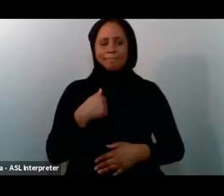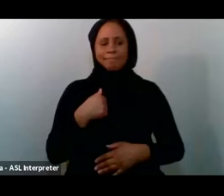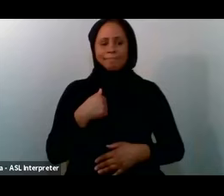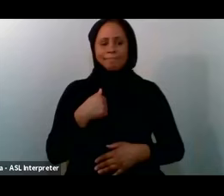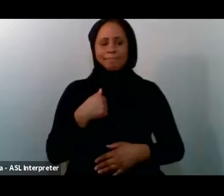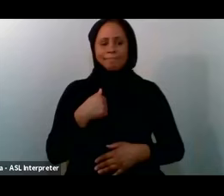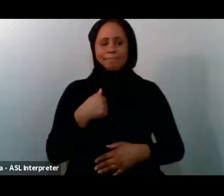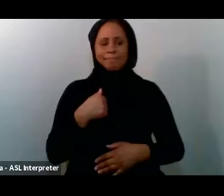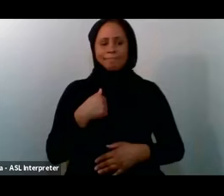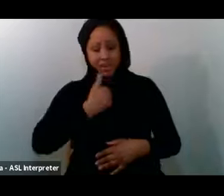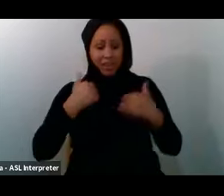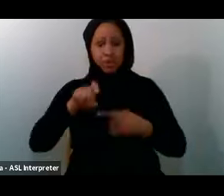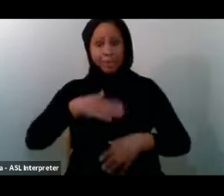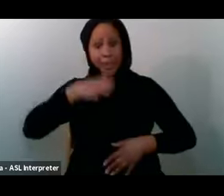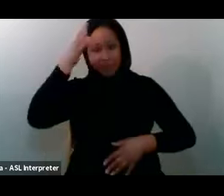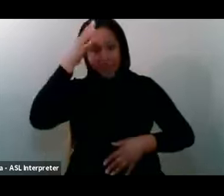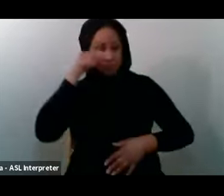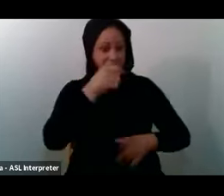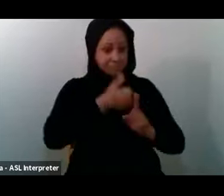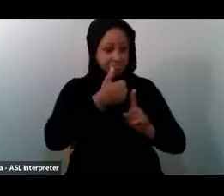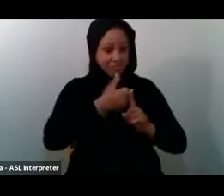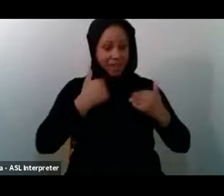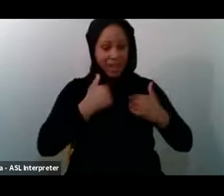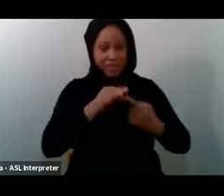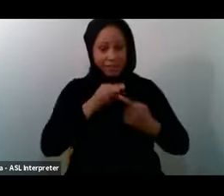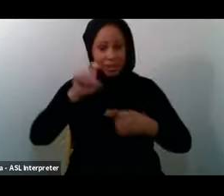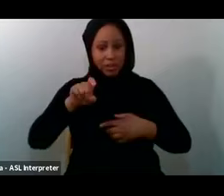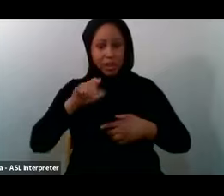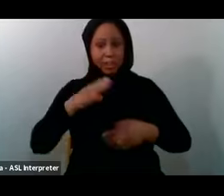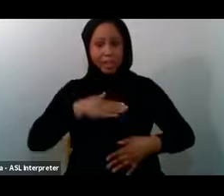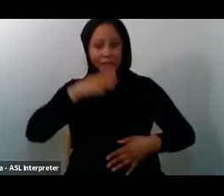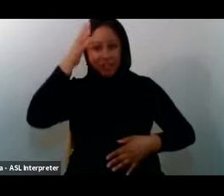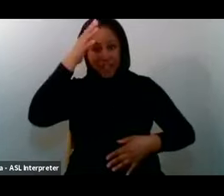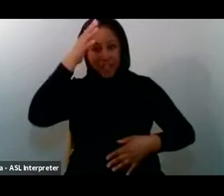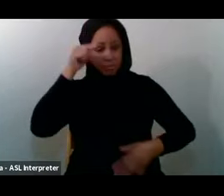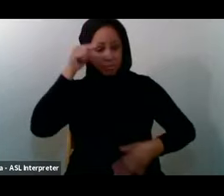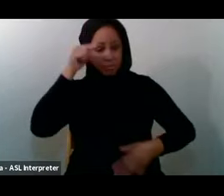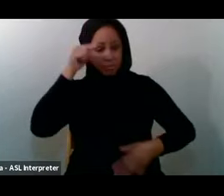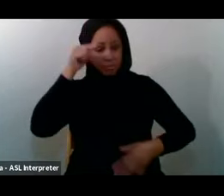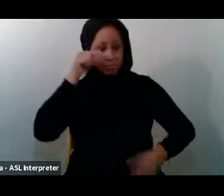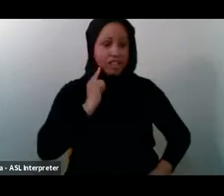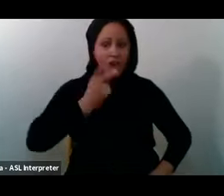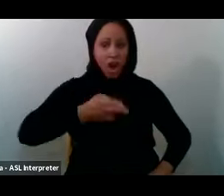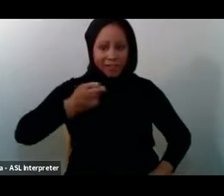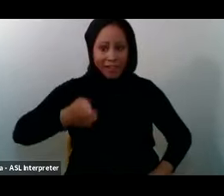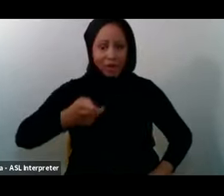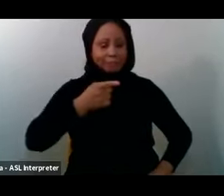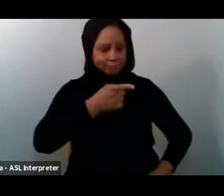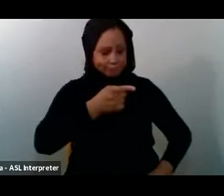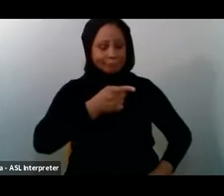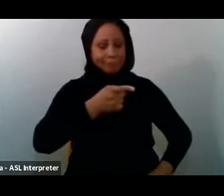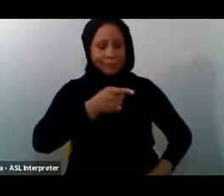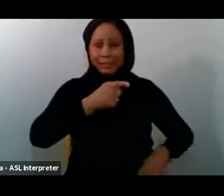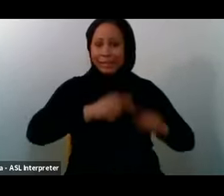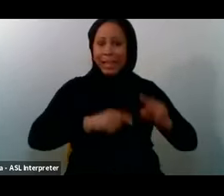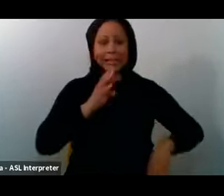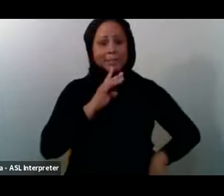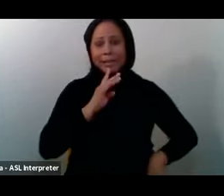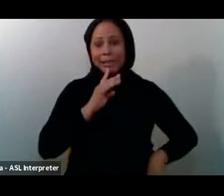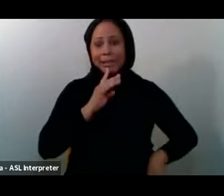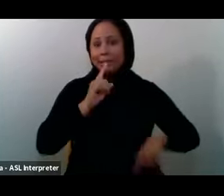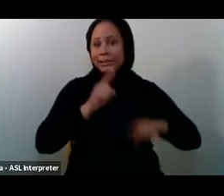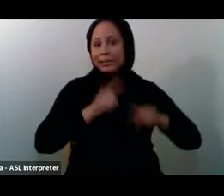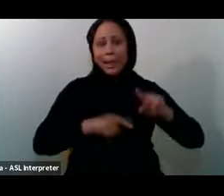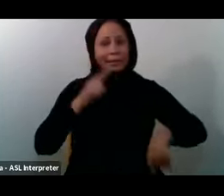with A special Need My own Father Is deaf And hard Of hearing Does not Speak And cannot Hear And